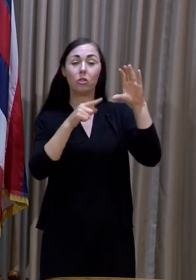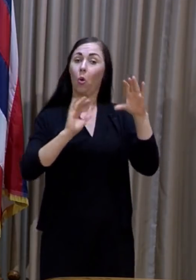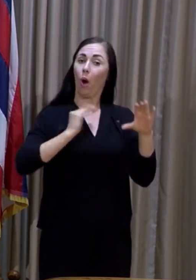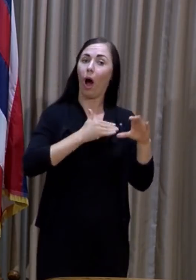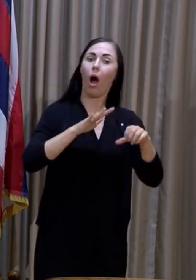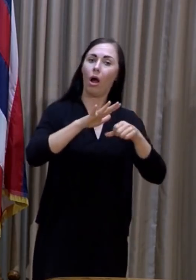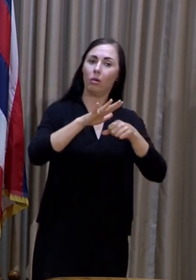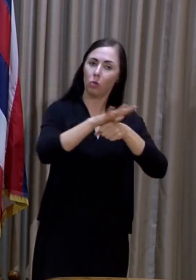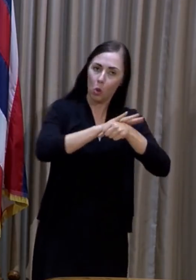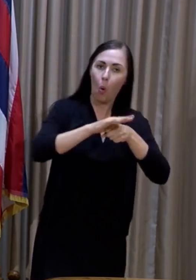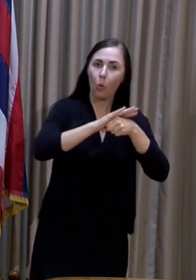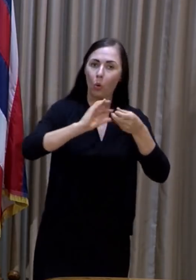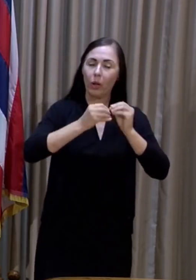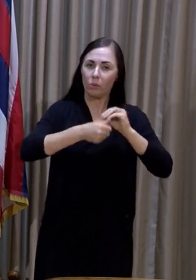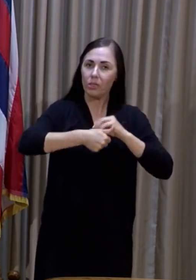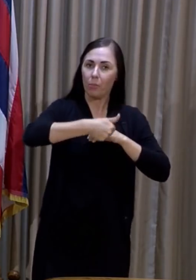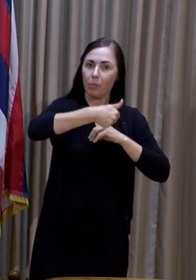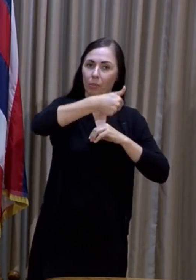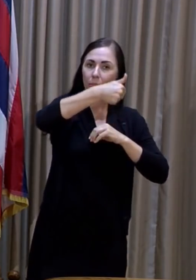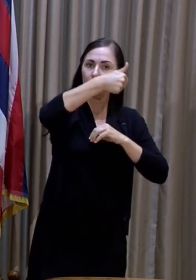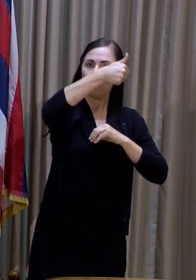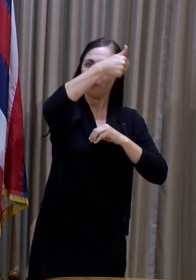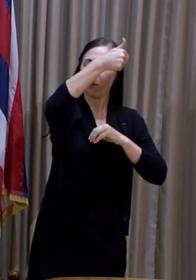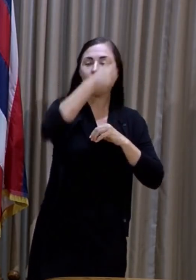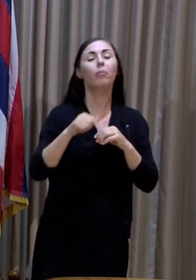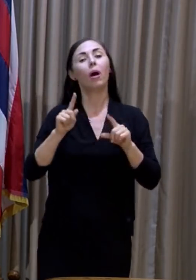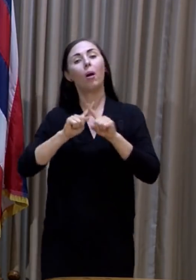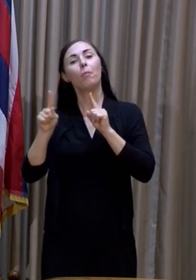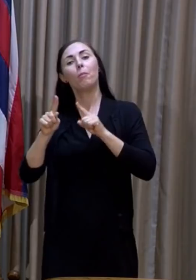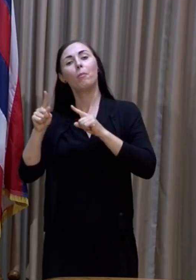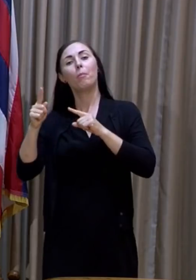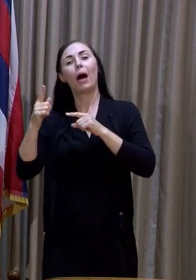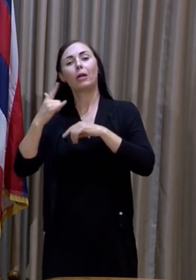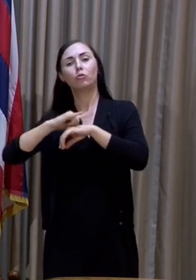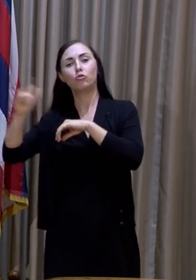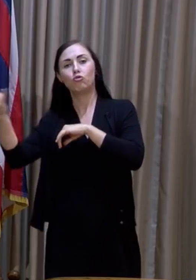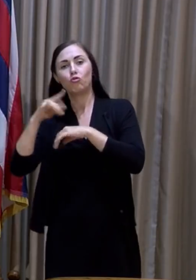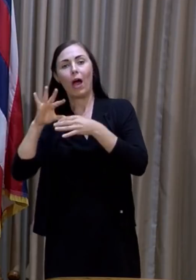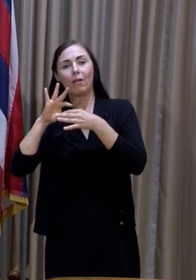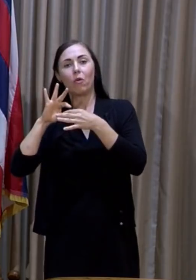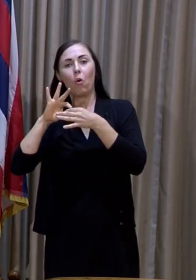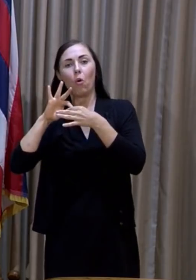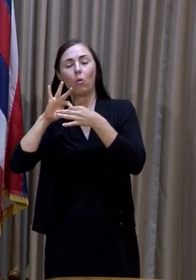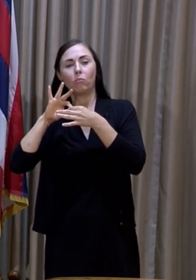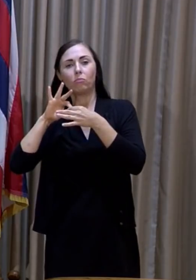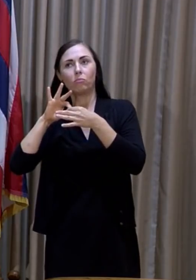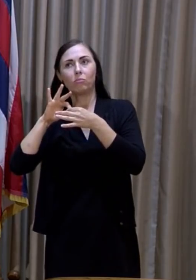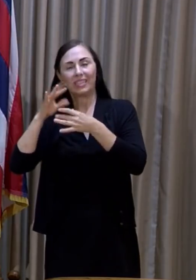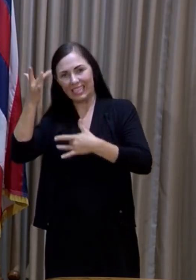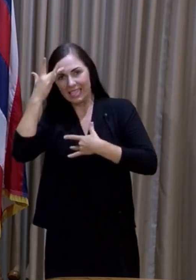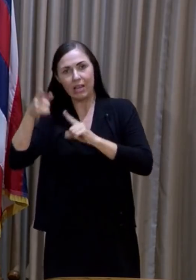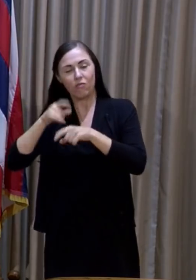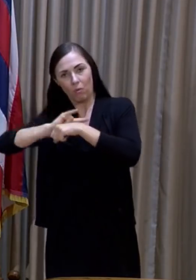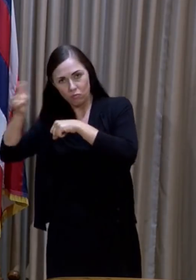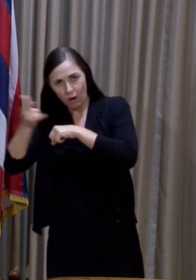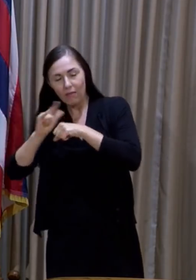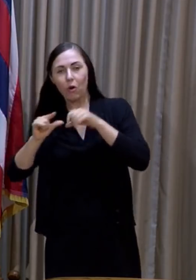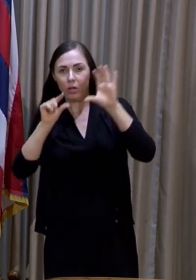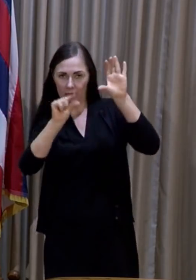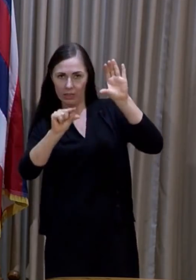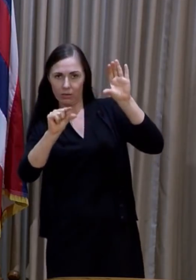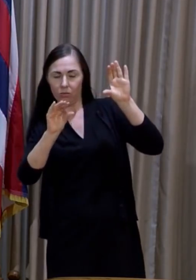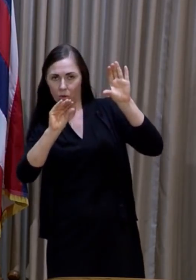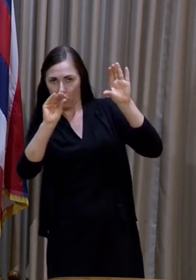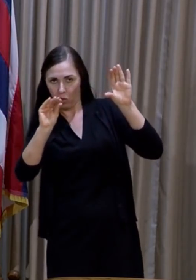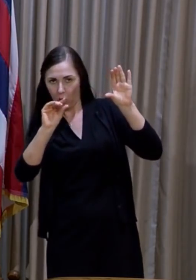So, I think we're seeing, you know, single digits on travel-related cases, but that's the percentage. And we know